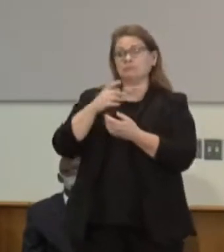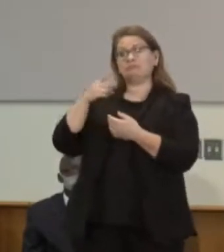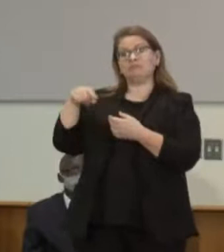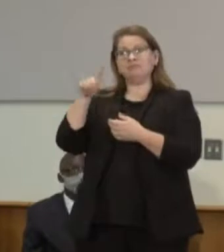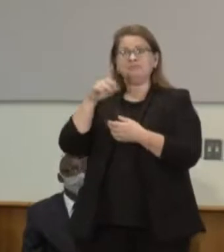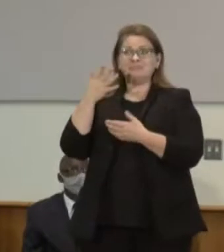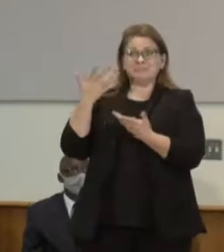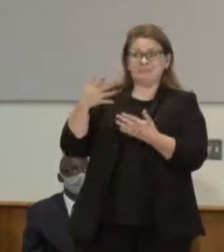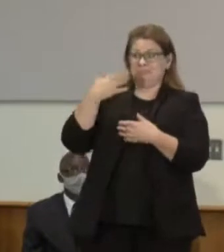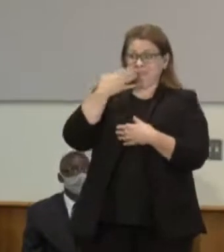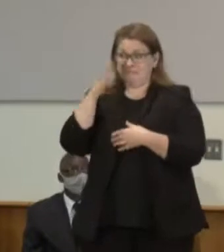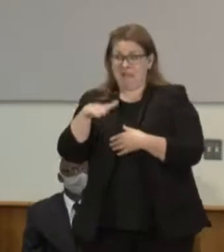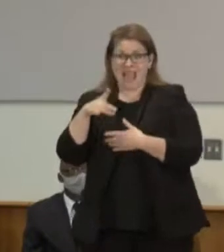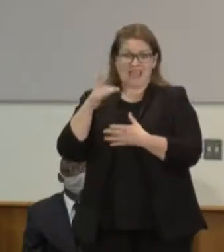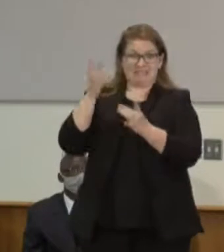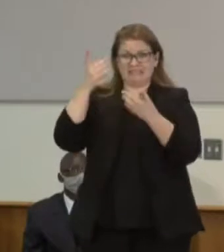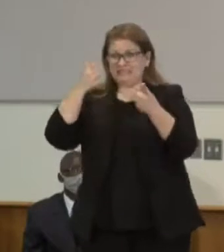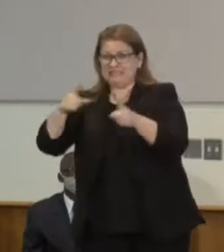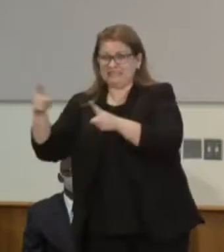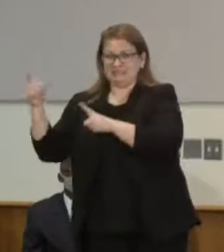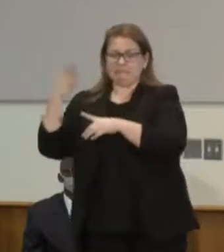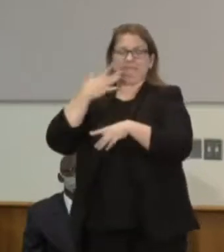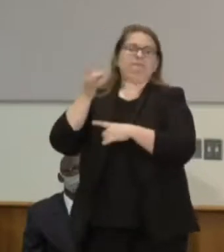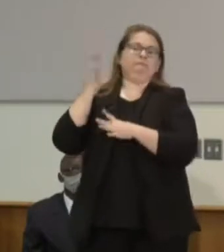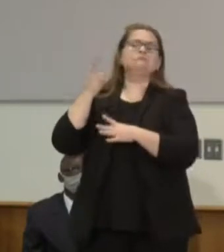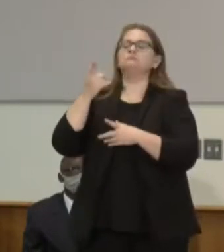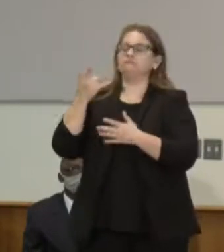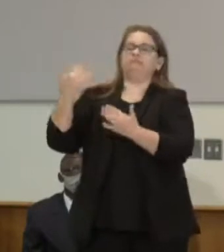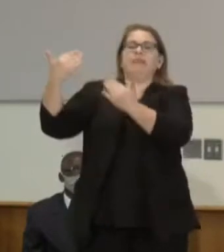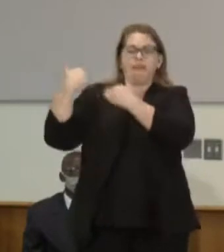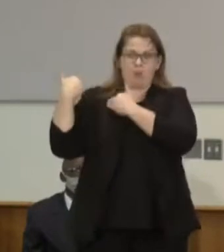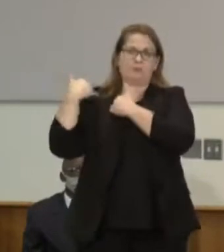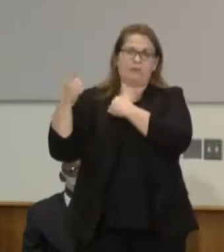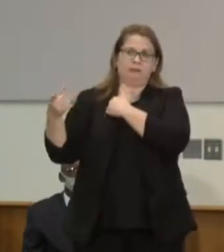actions that are wrong.